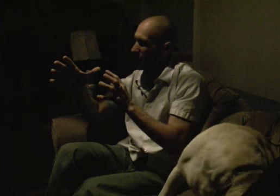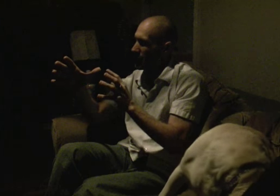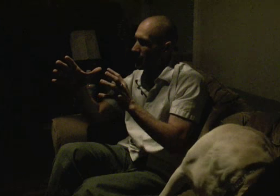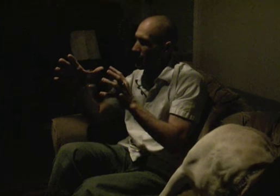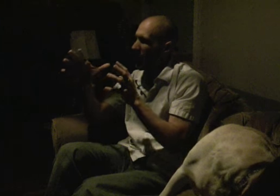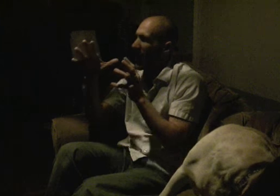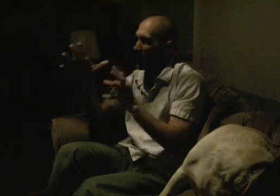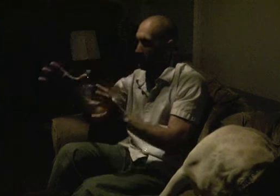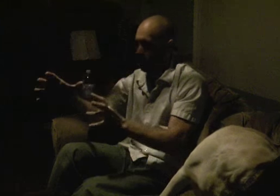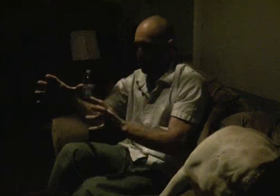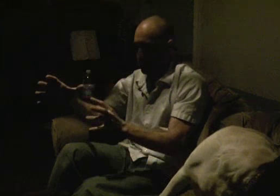pain.